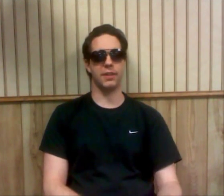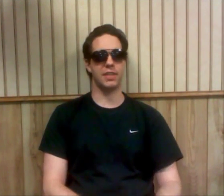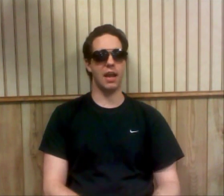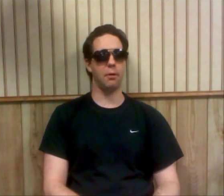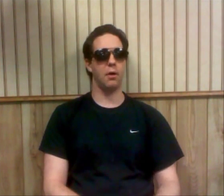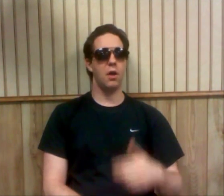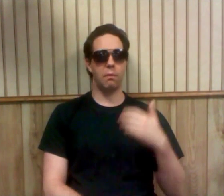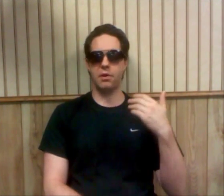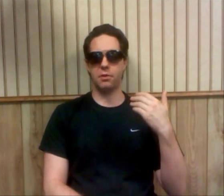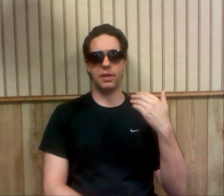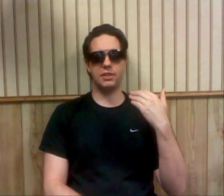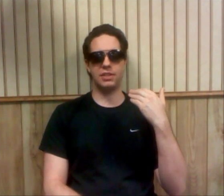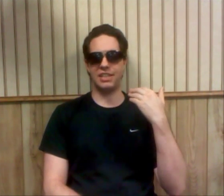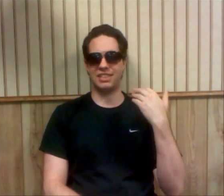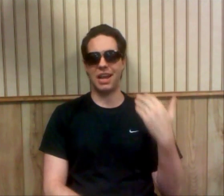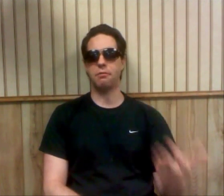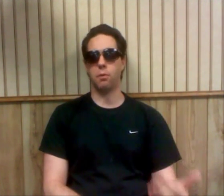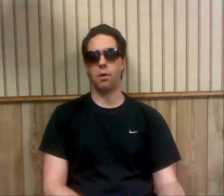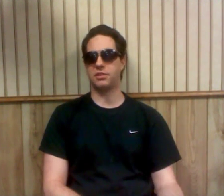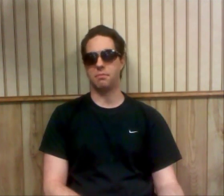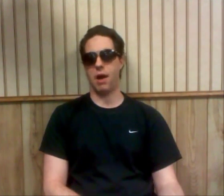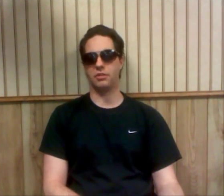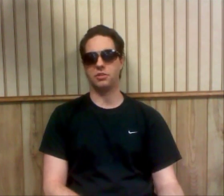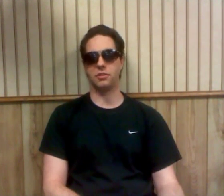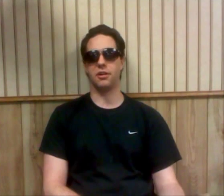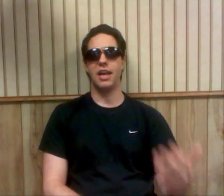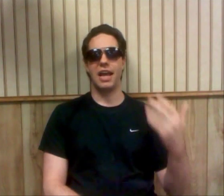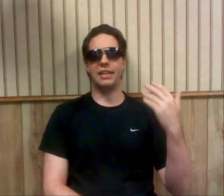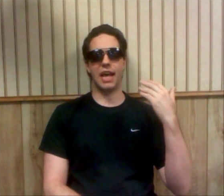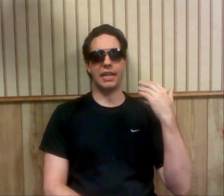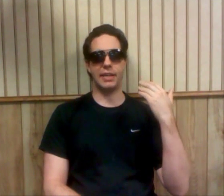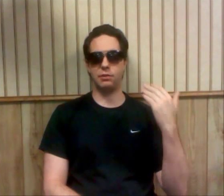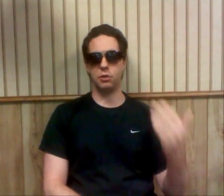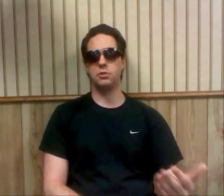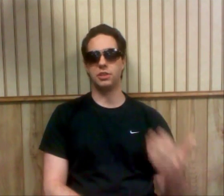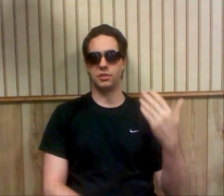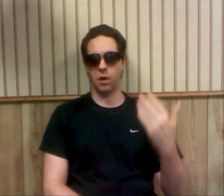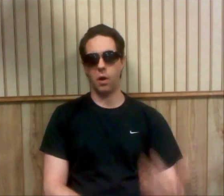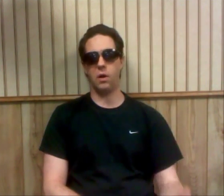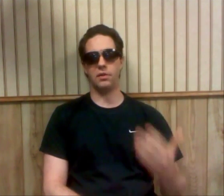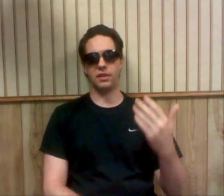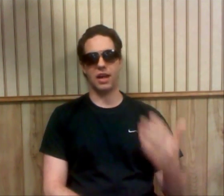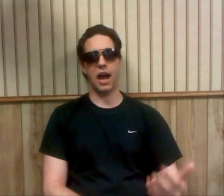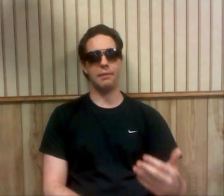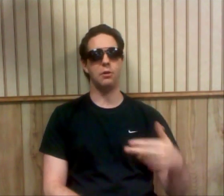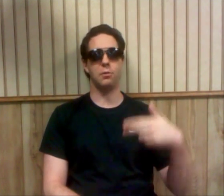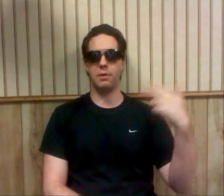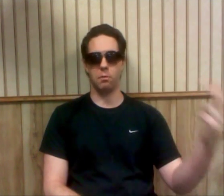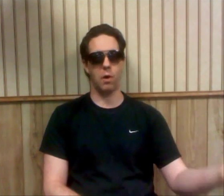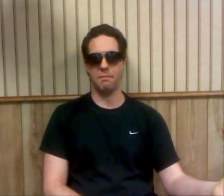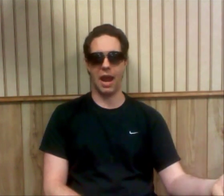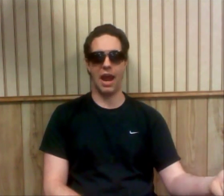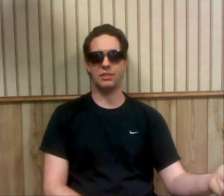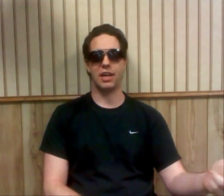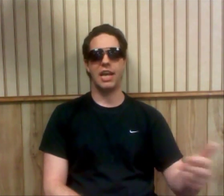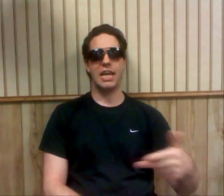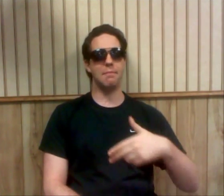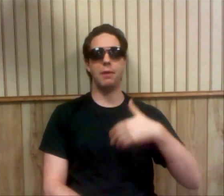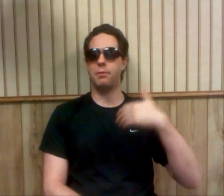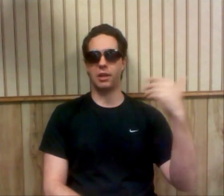example. One of the reasons he has never worked as a monster is that he loses all the time. He'll win one match. He might win a